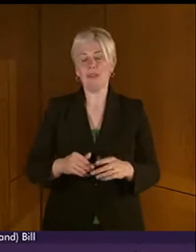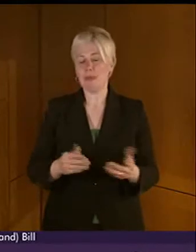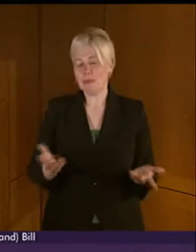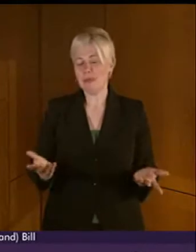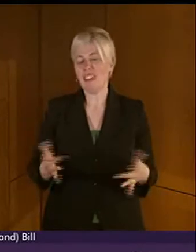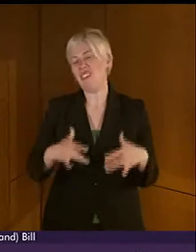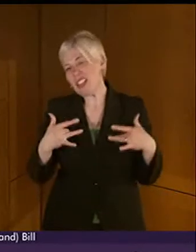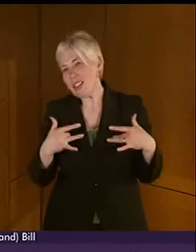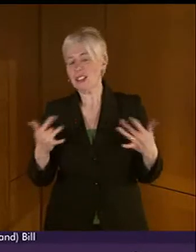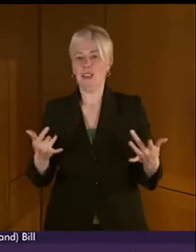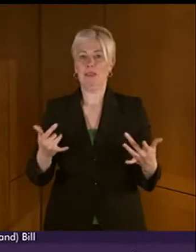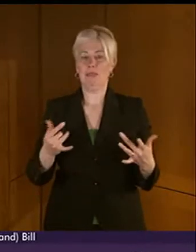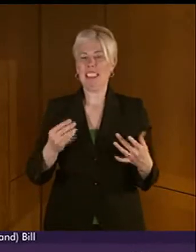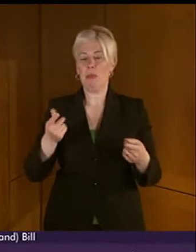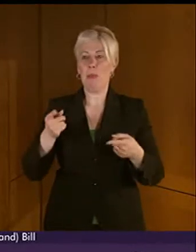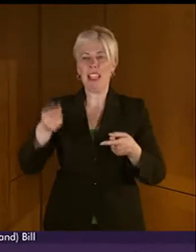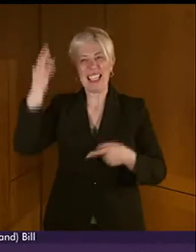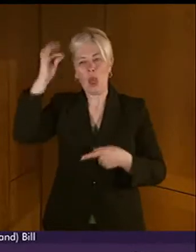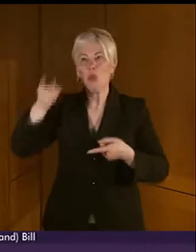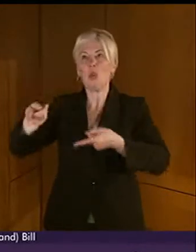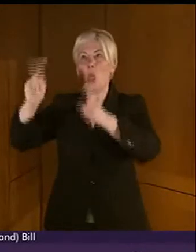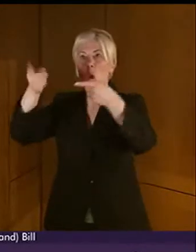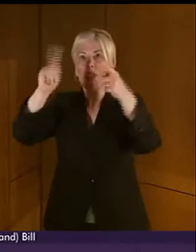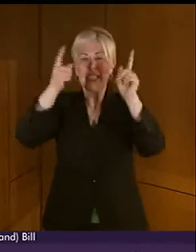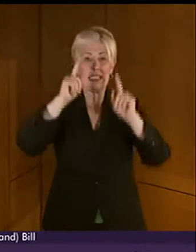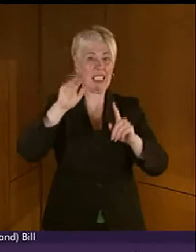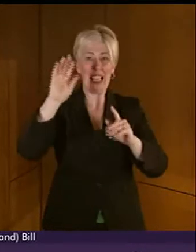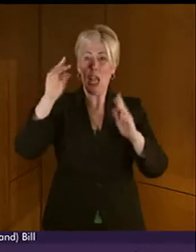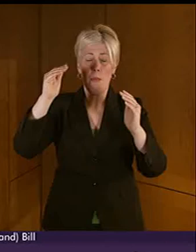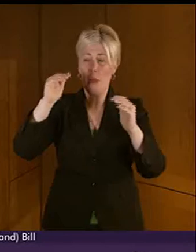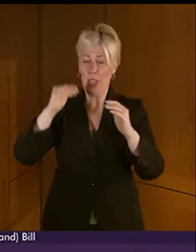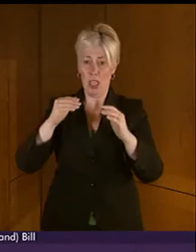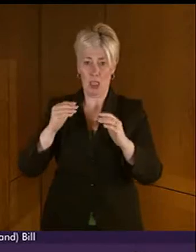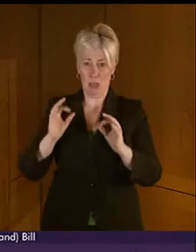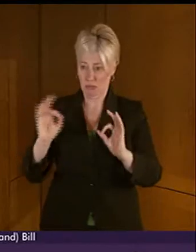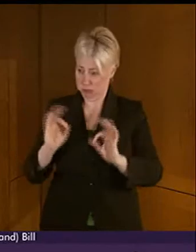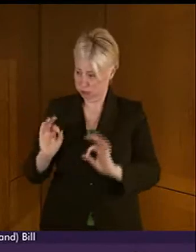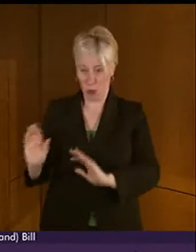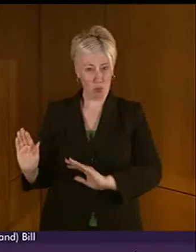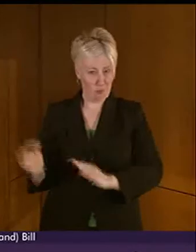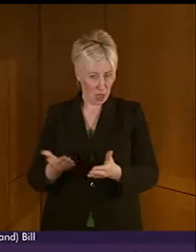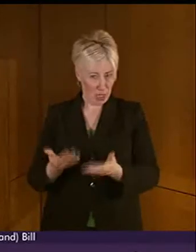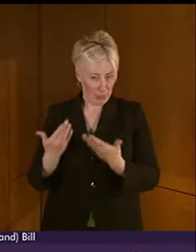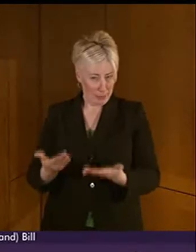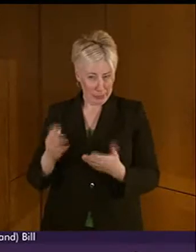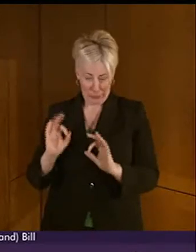do feel that some authorities may be starting from a very low base of provision, so they may make tremendous